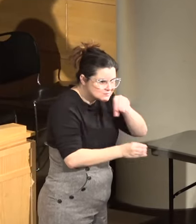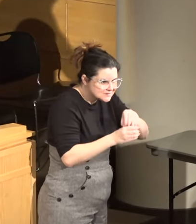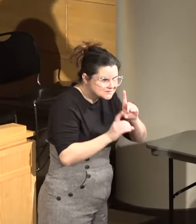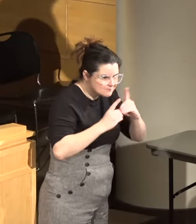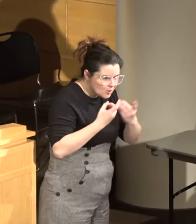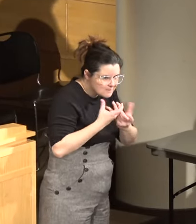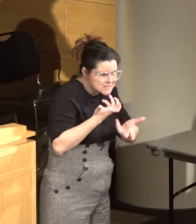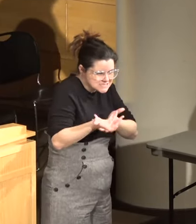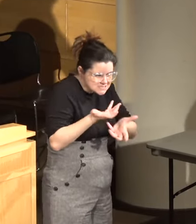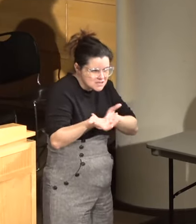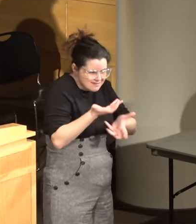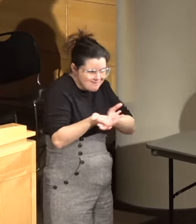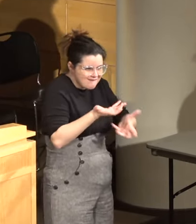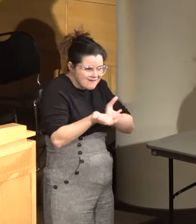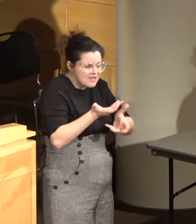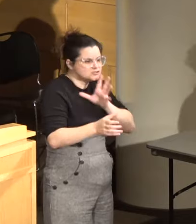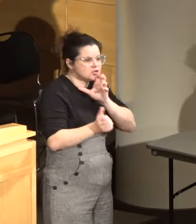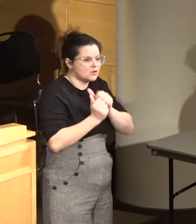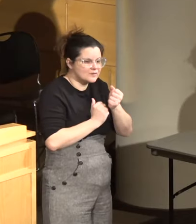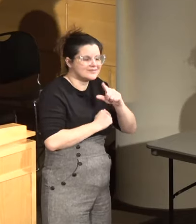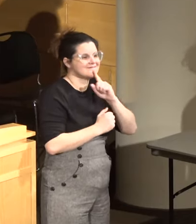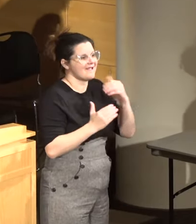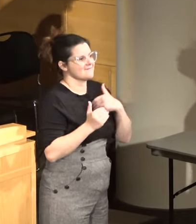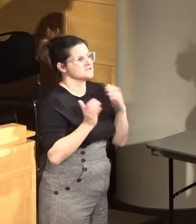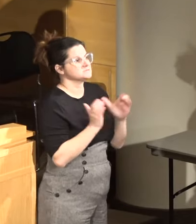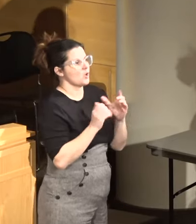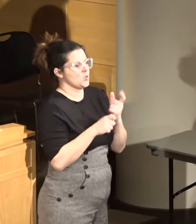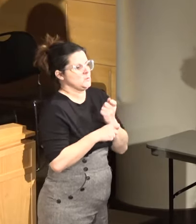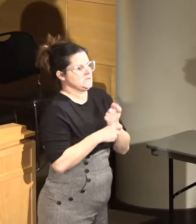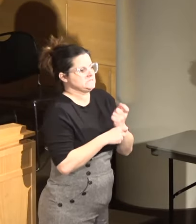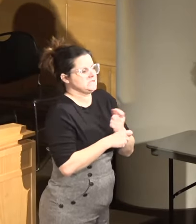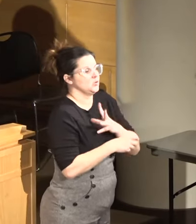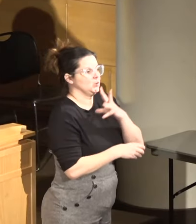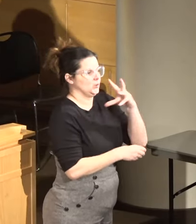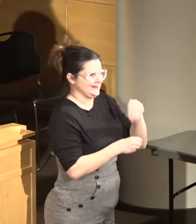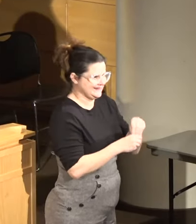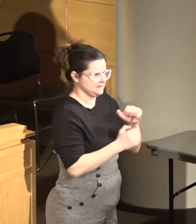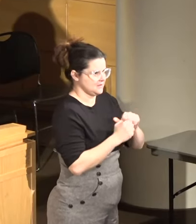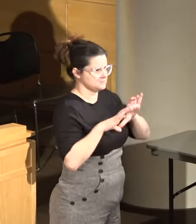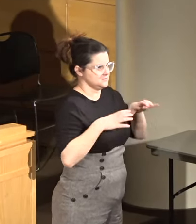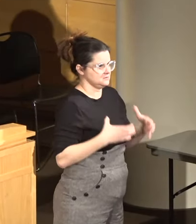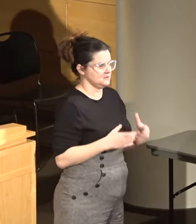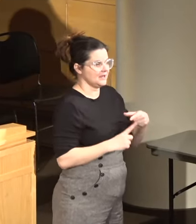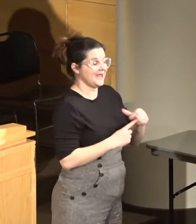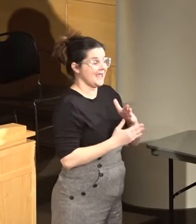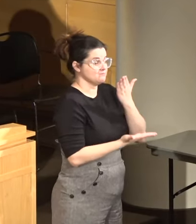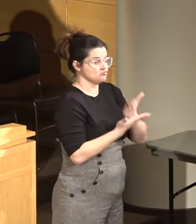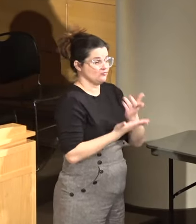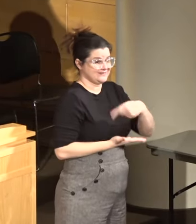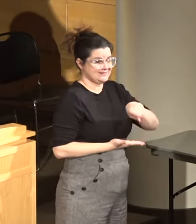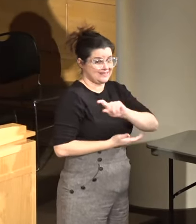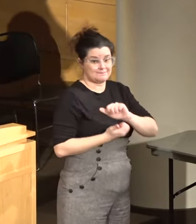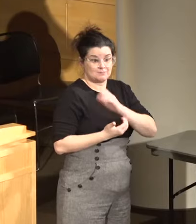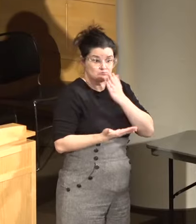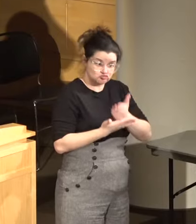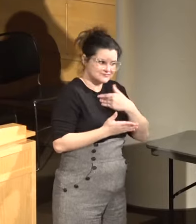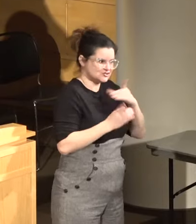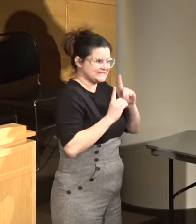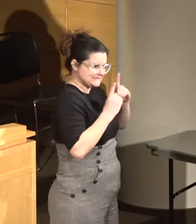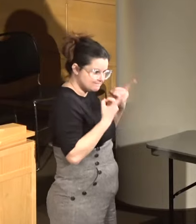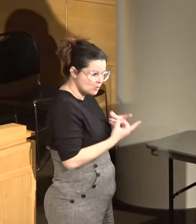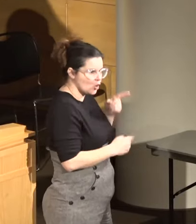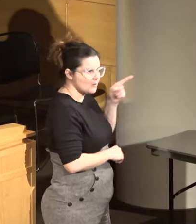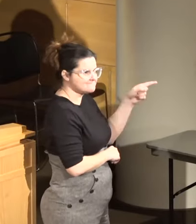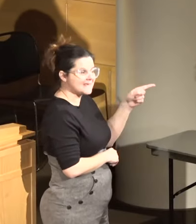we can work with and talk with and create small wins within that context and prove to them that you can prove to the department